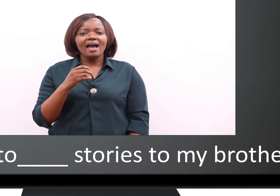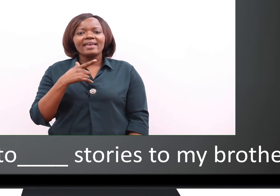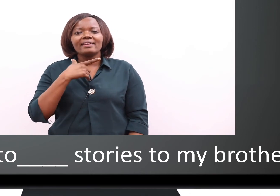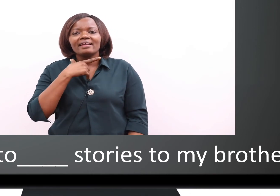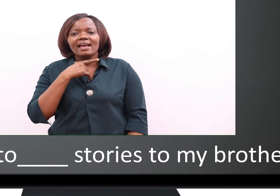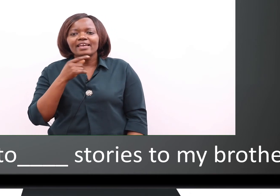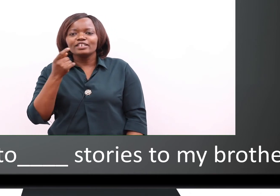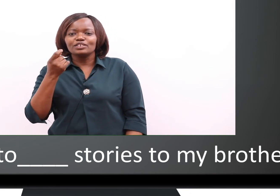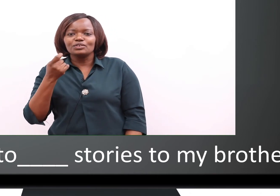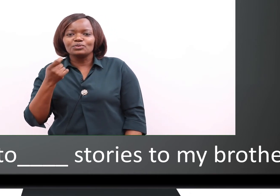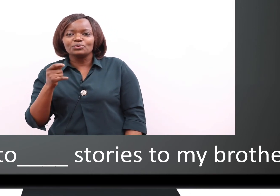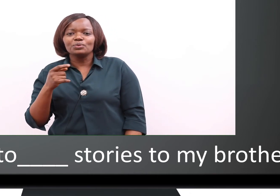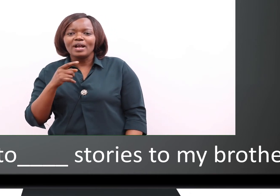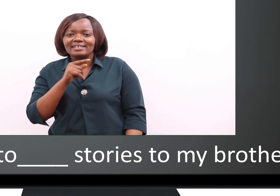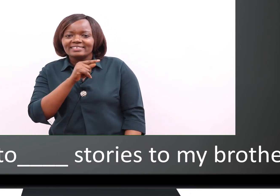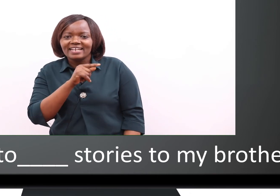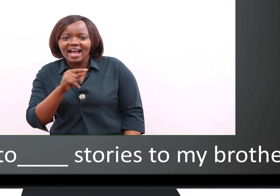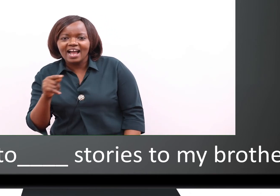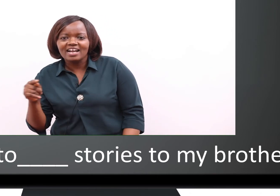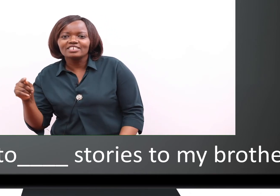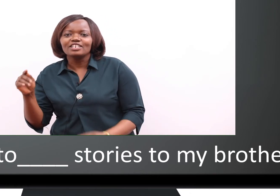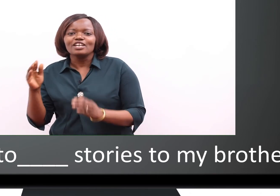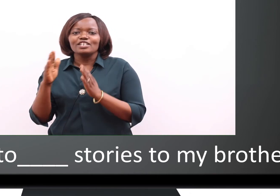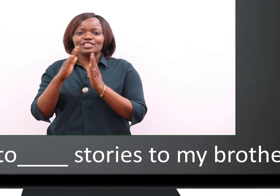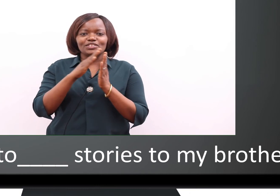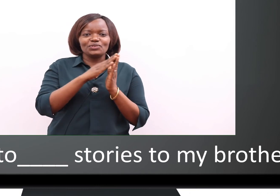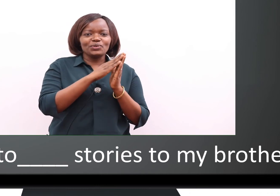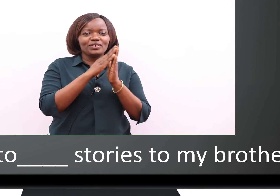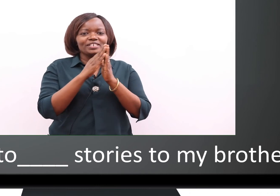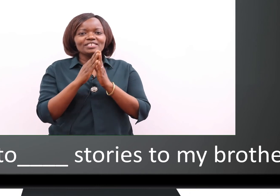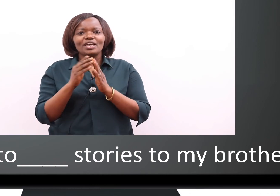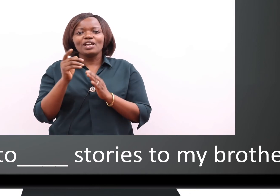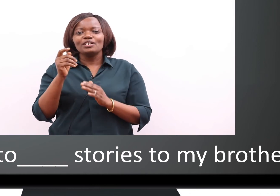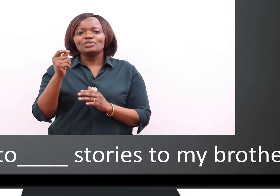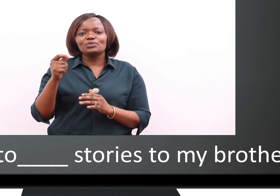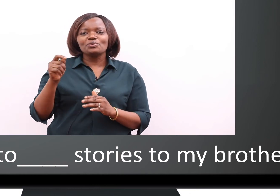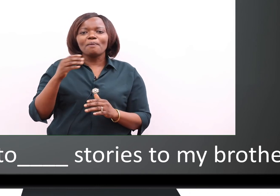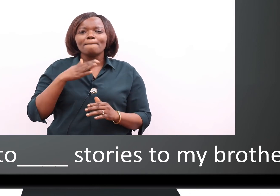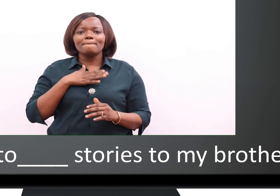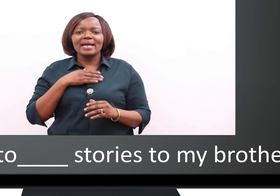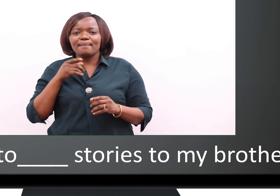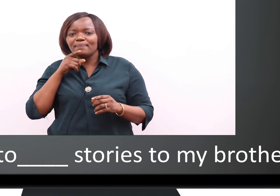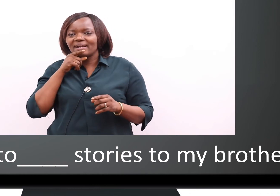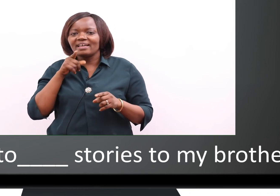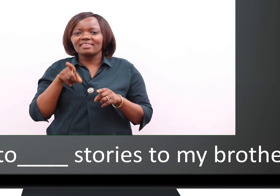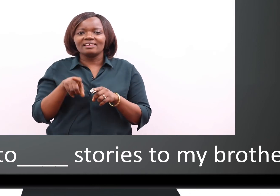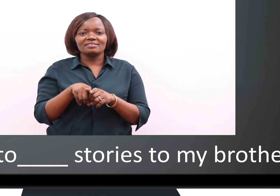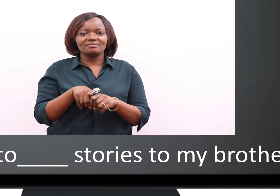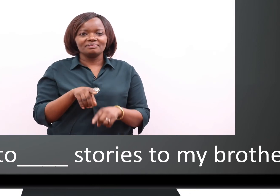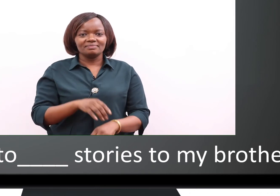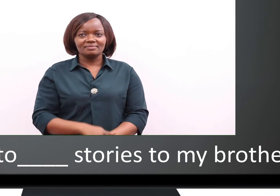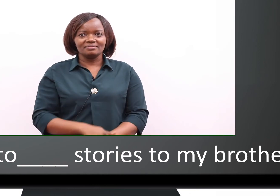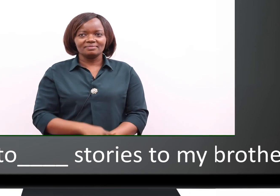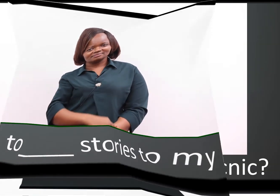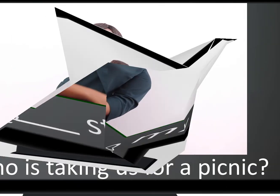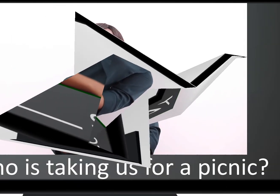I like to dash stories to my brother.